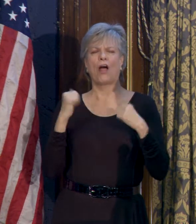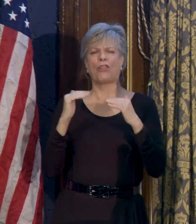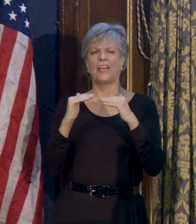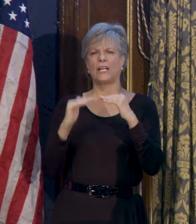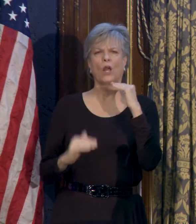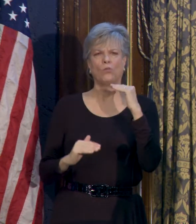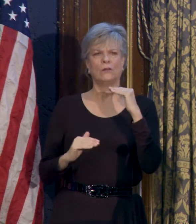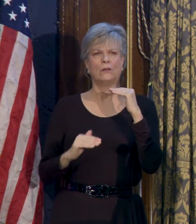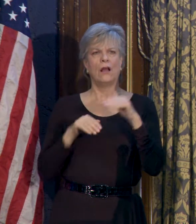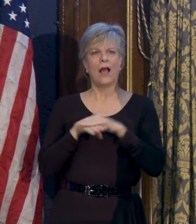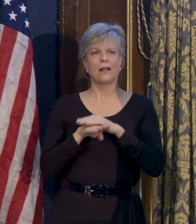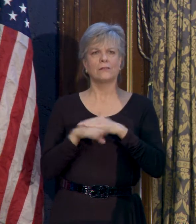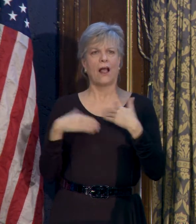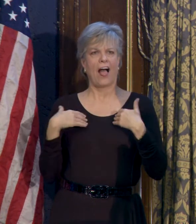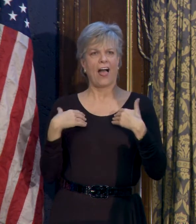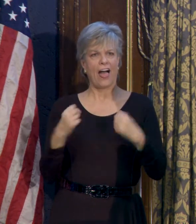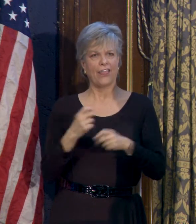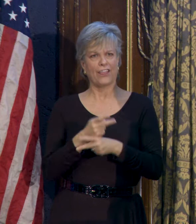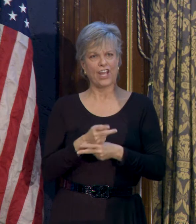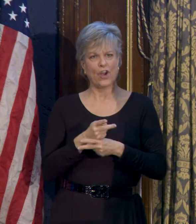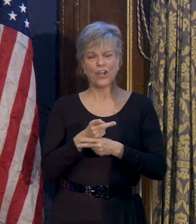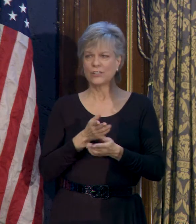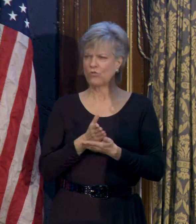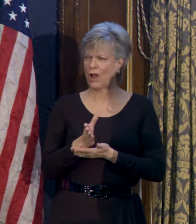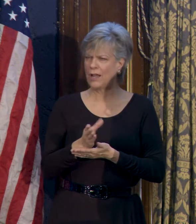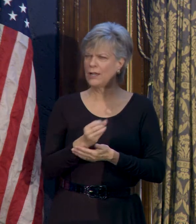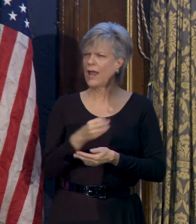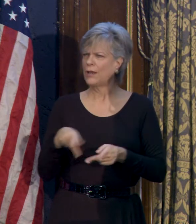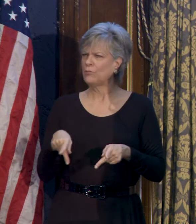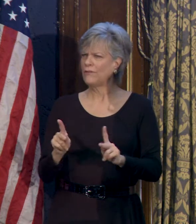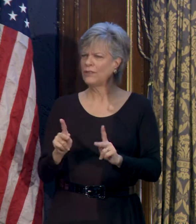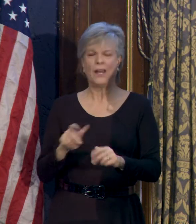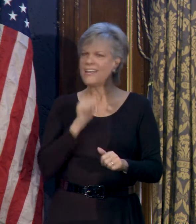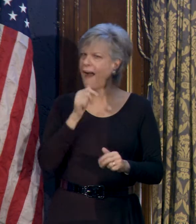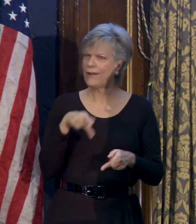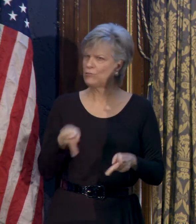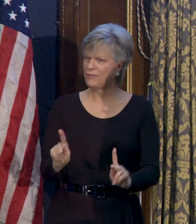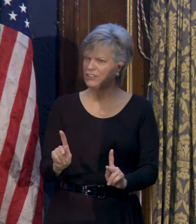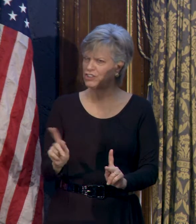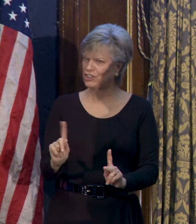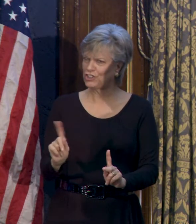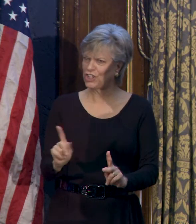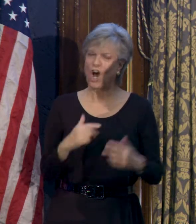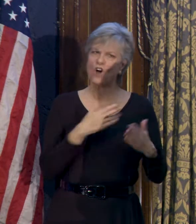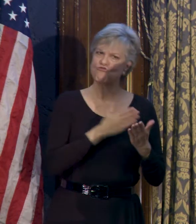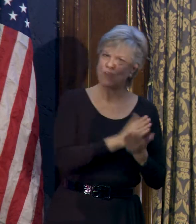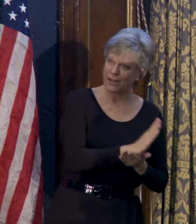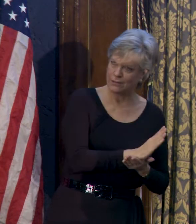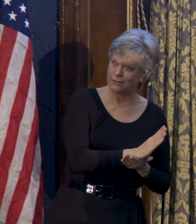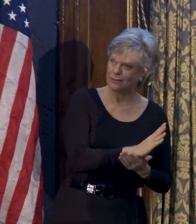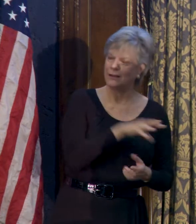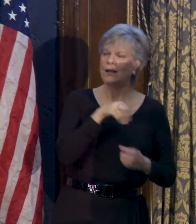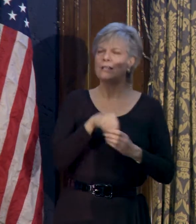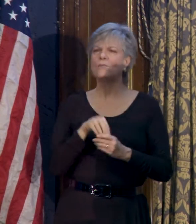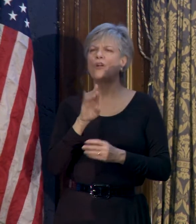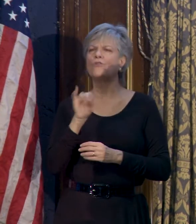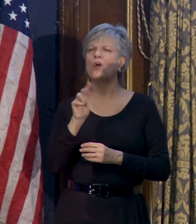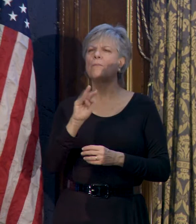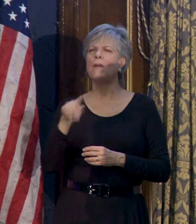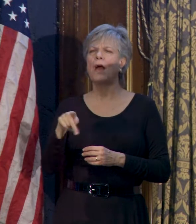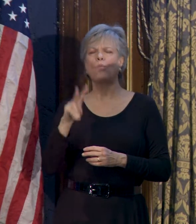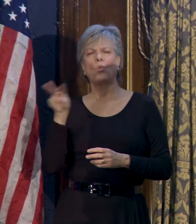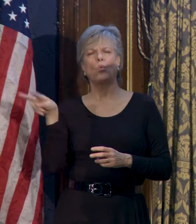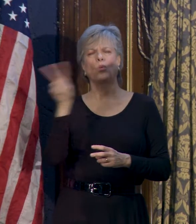Access to healthcare is a right and a privilege, not a privilege. As part of the roadmap, we're taking a